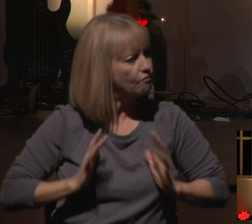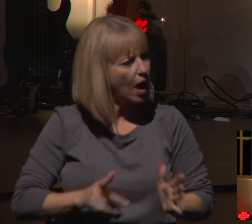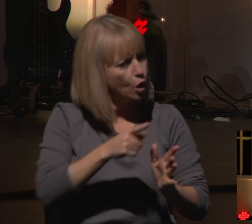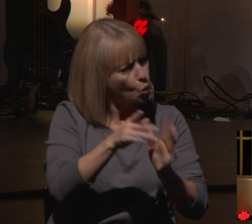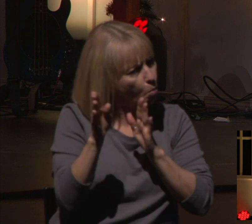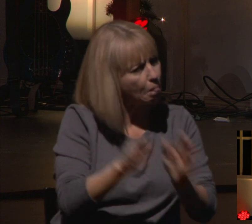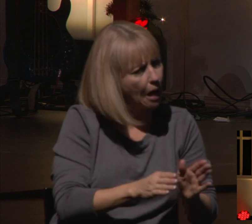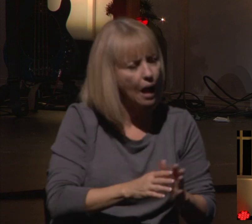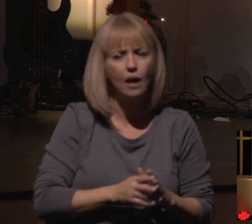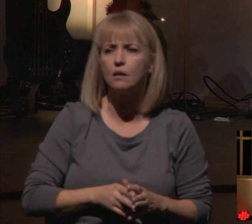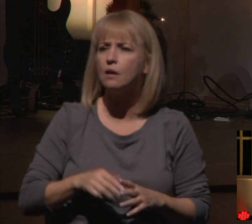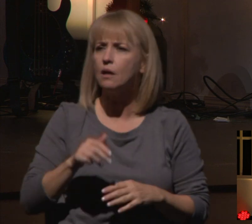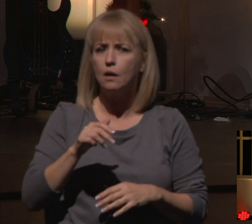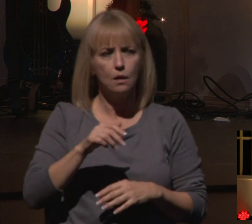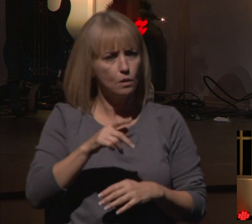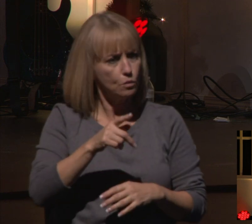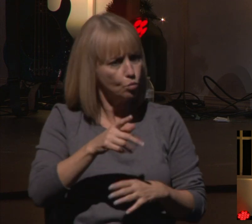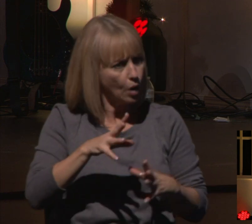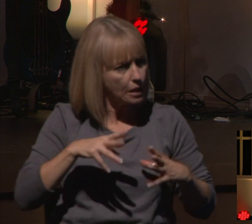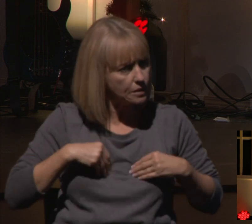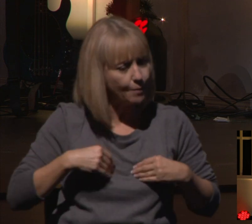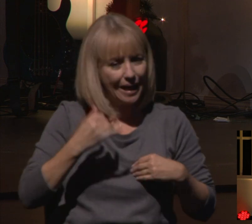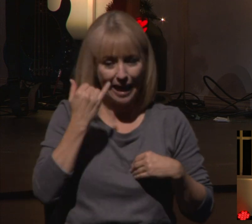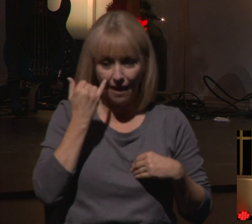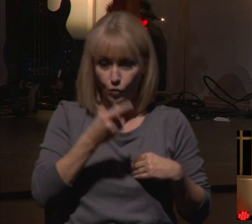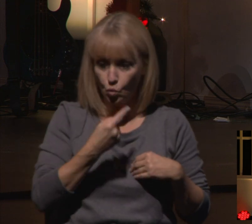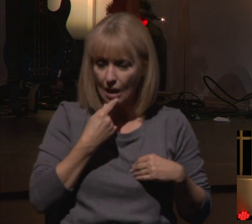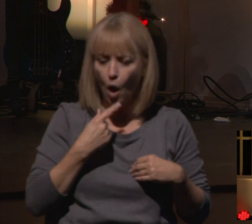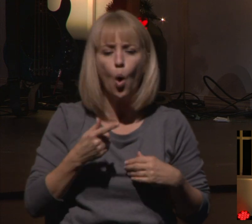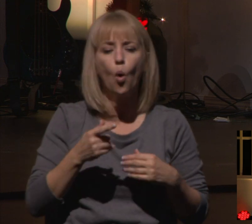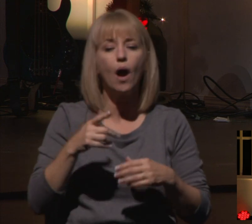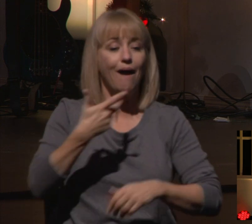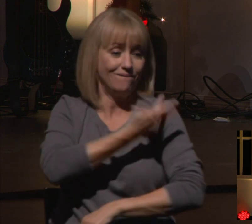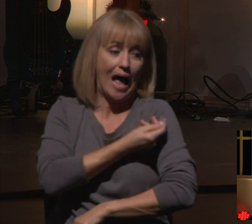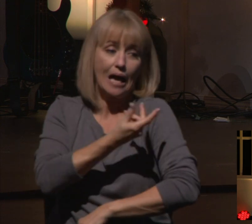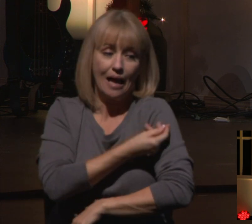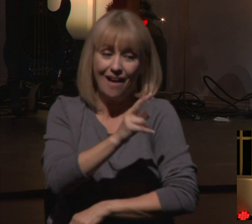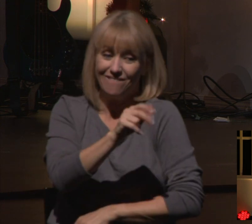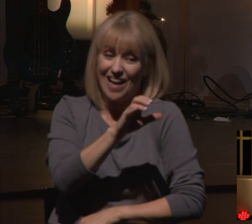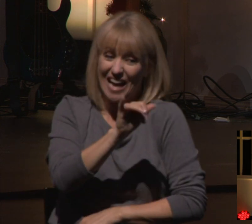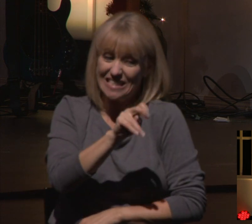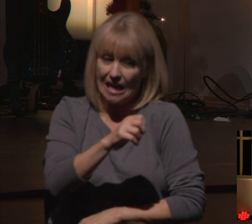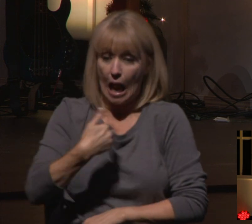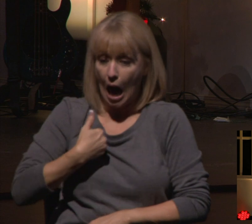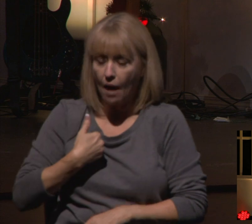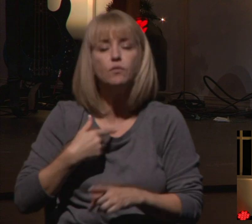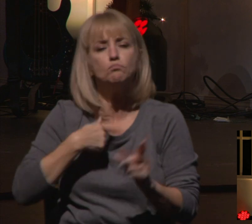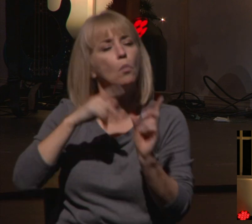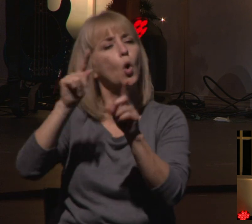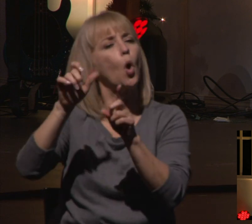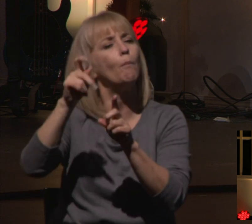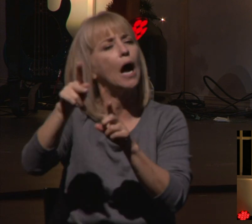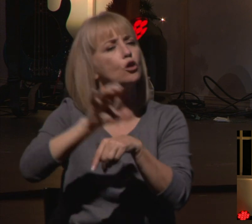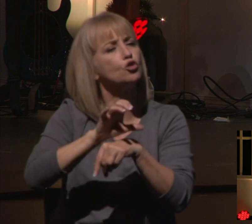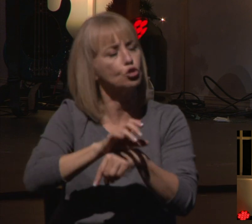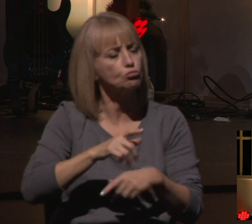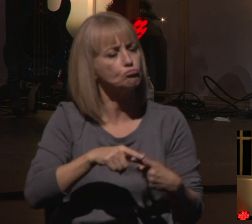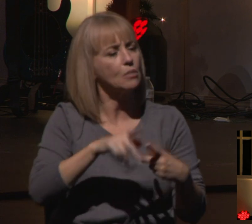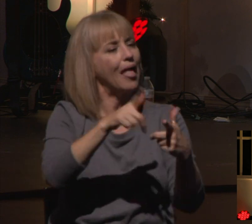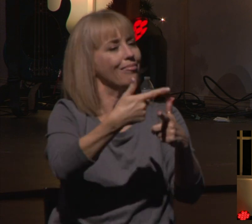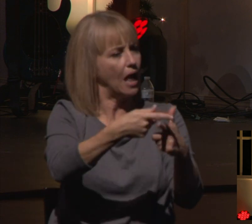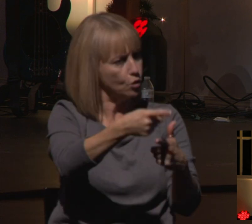practical about it. Is it when the COVID numbers go down? Is it when there's a vaccine? And I'm hoping there's some kind of marker that you're like, that's the marker,